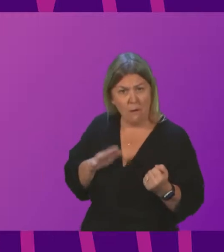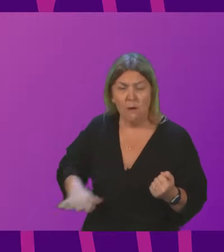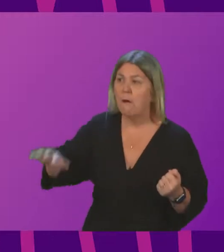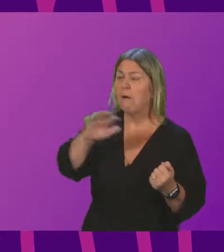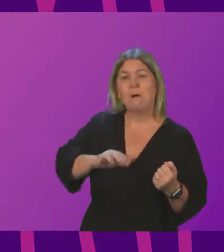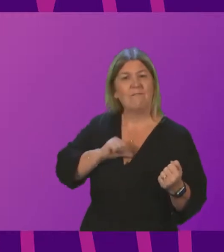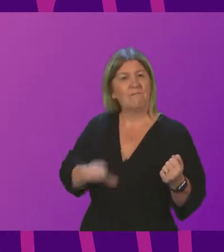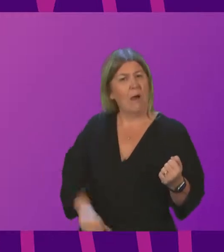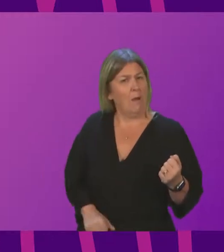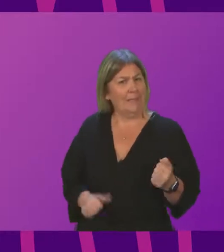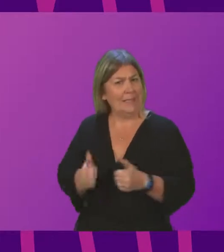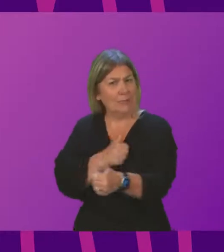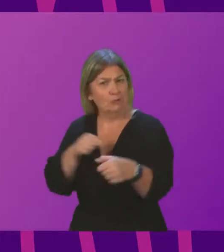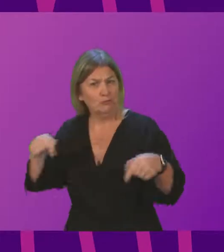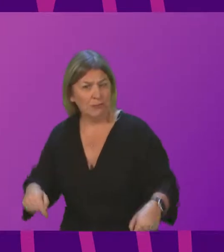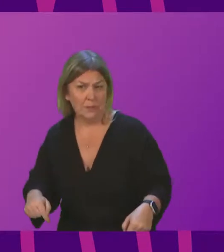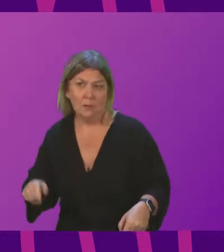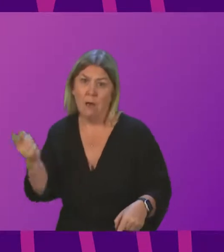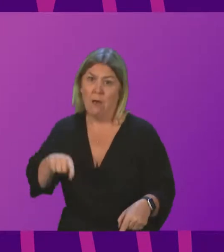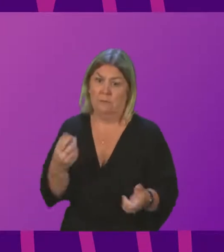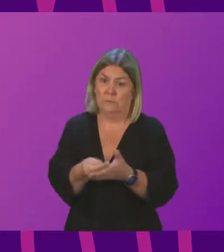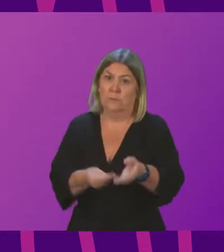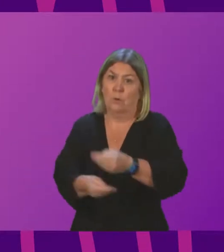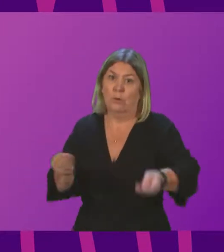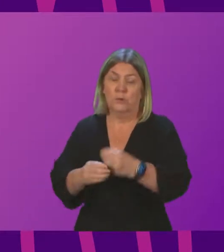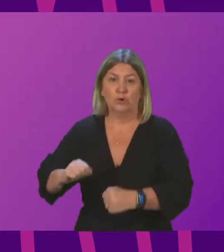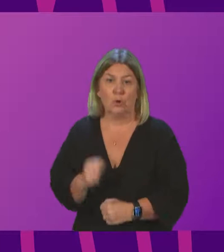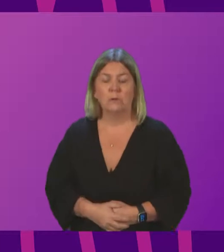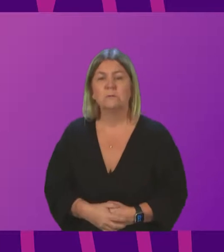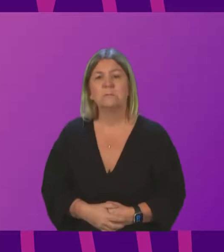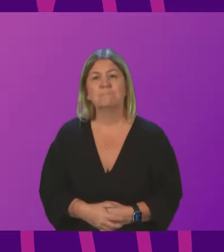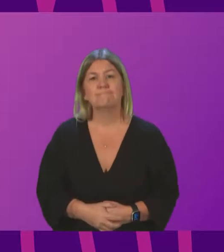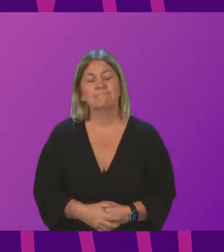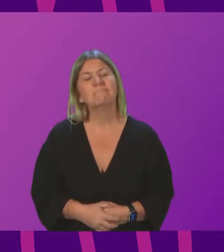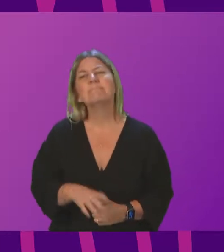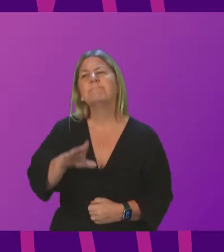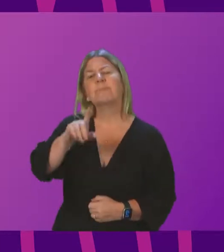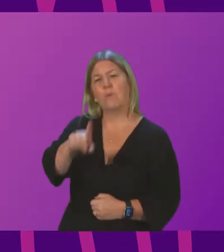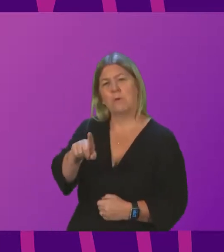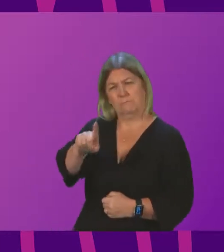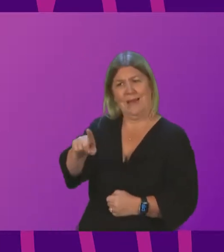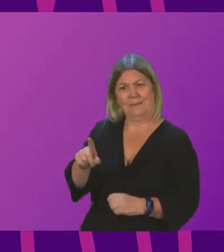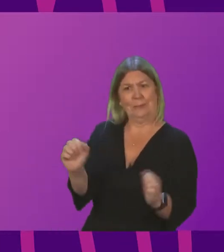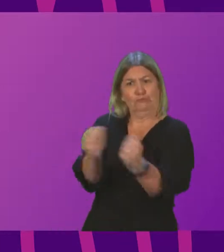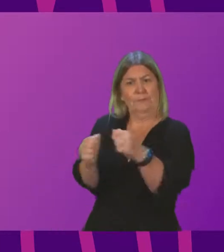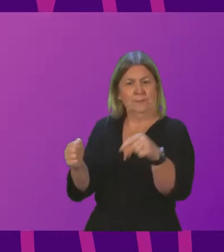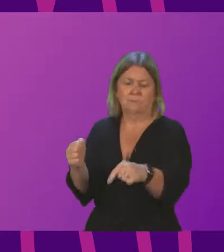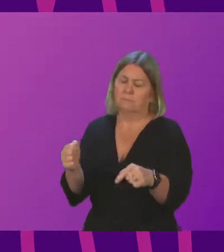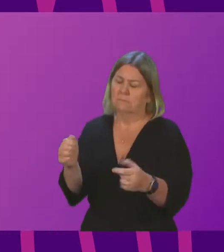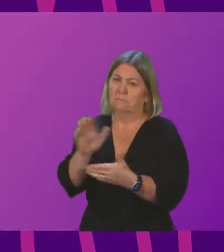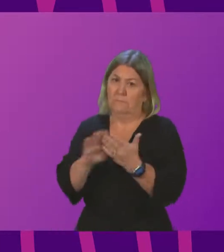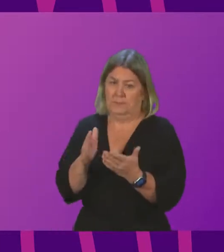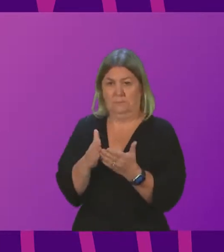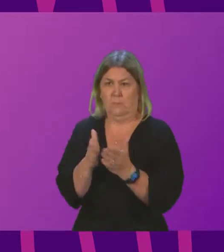economy? First Minister. Well, the proposed trade agreement with New Zealand represents a significant opening up of our